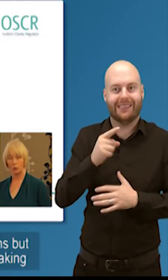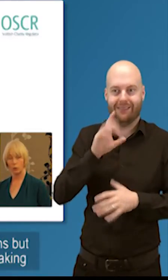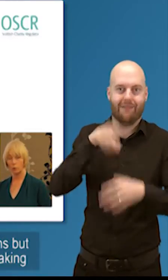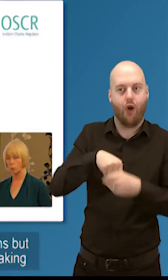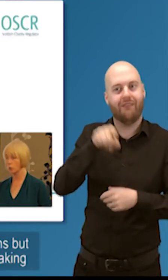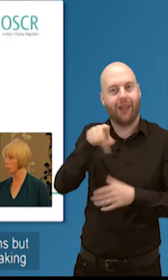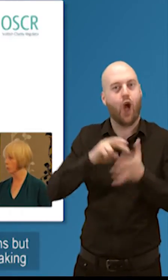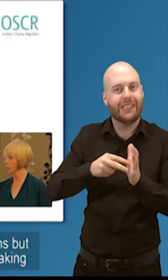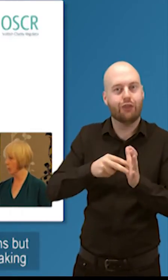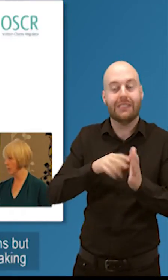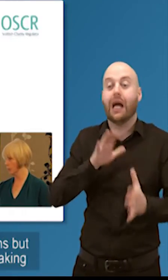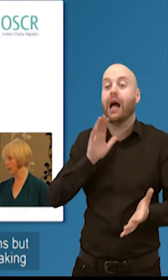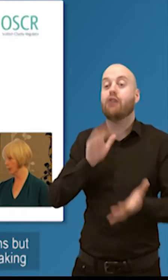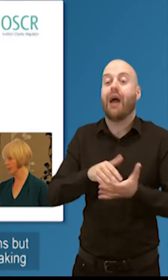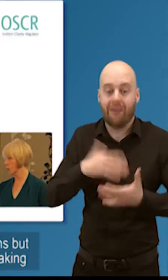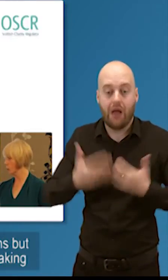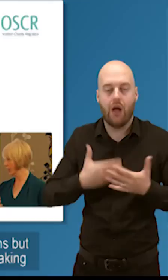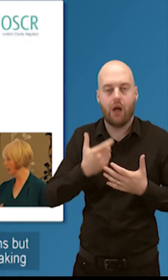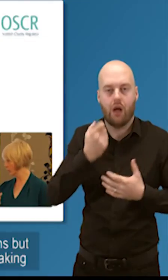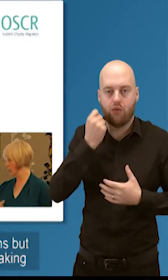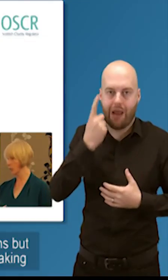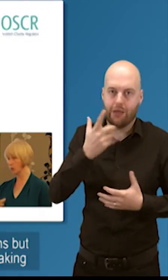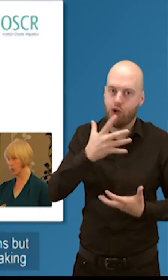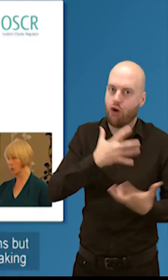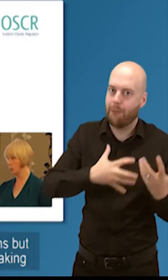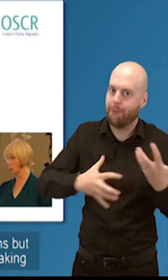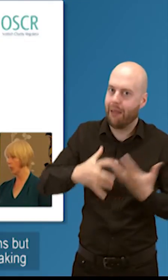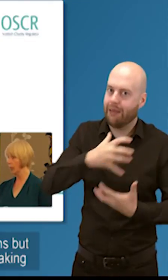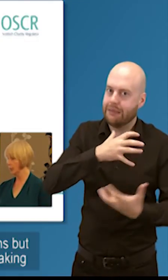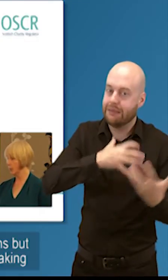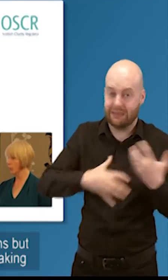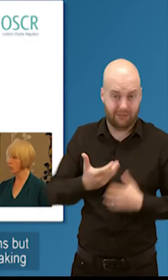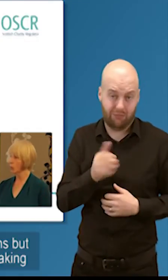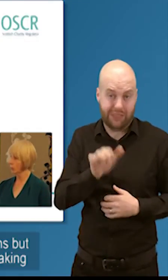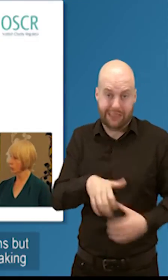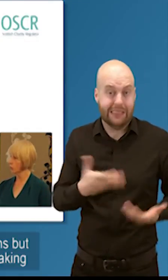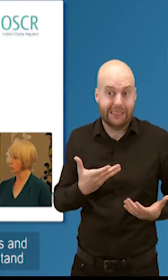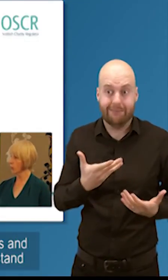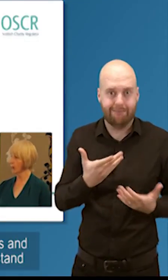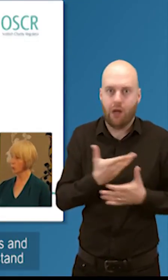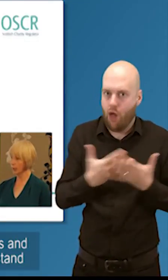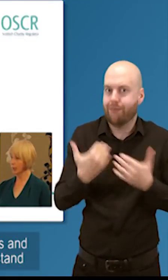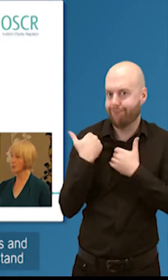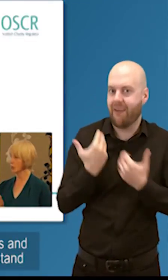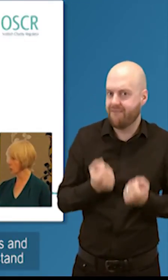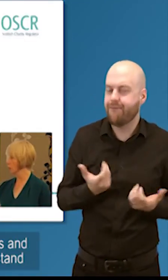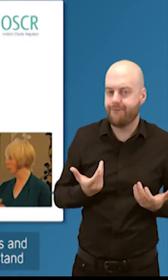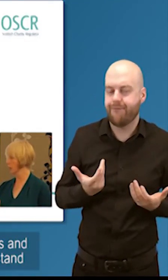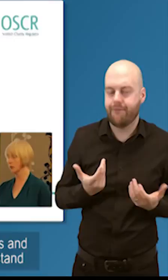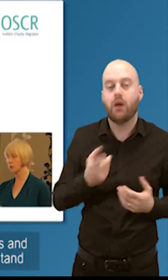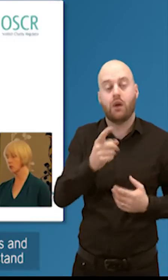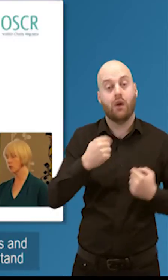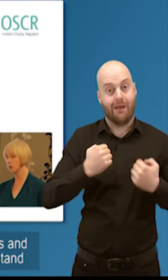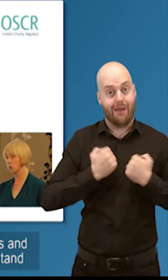one of our roles to work with many organisations but we have a specific and discrete role in terms of making sure that we bring out guidance to